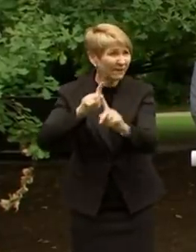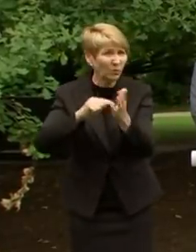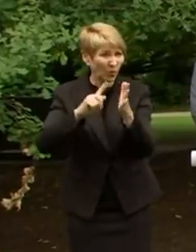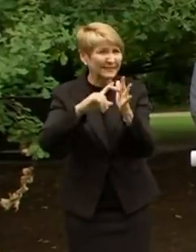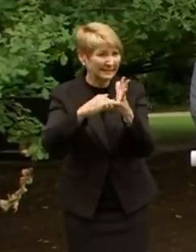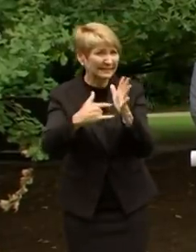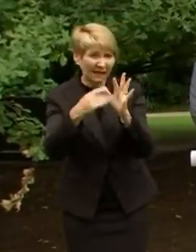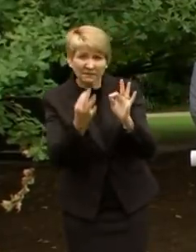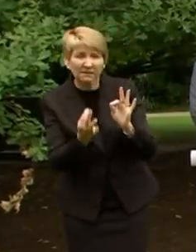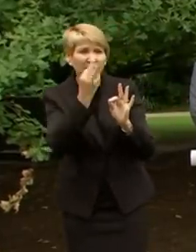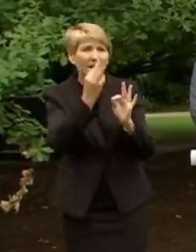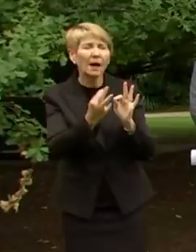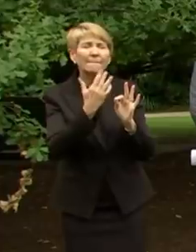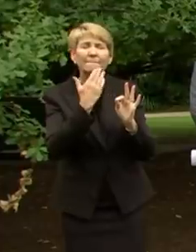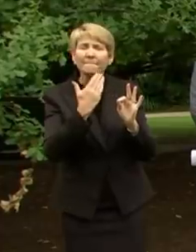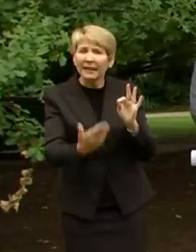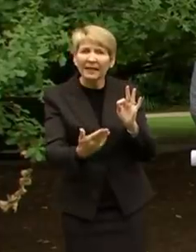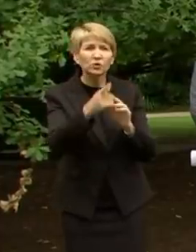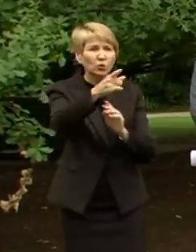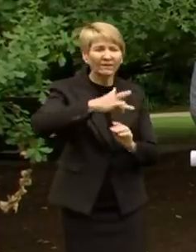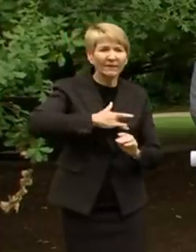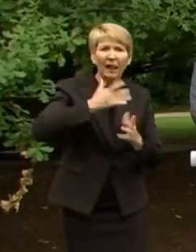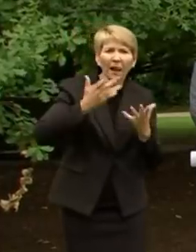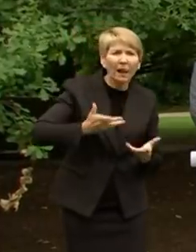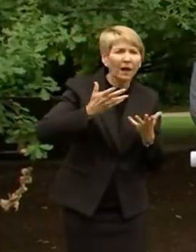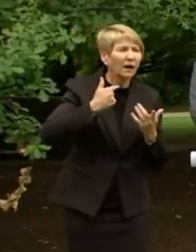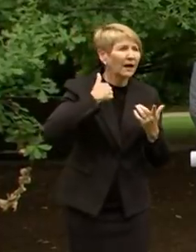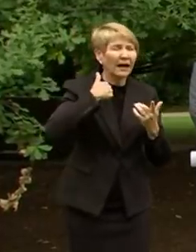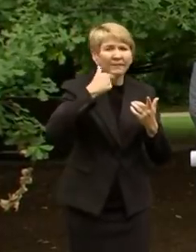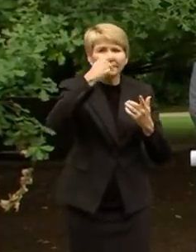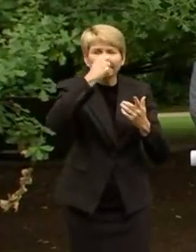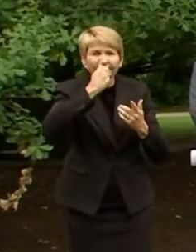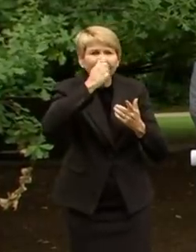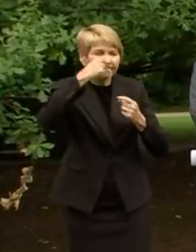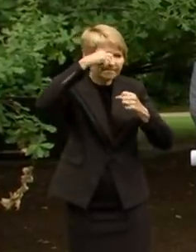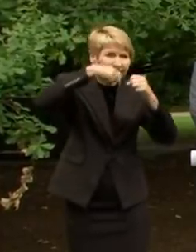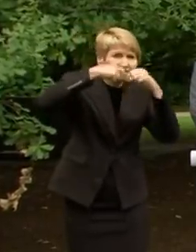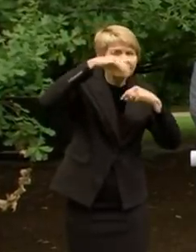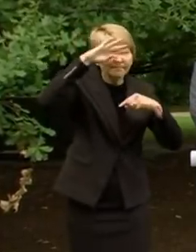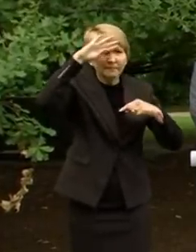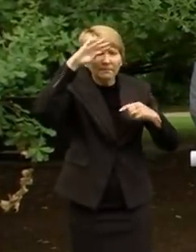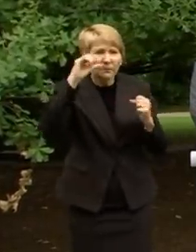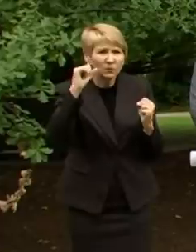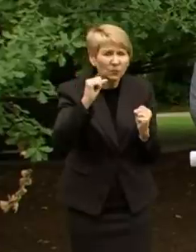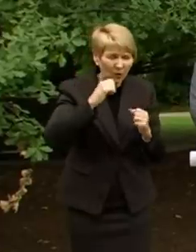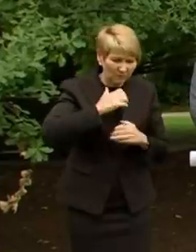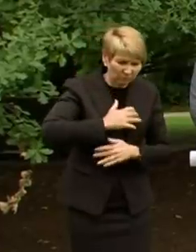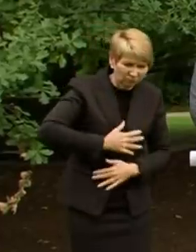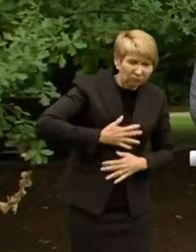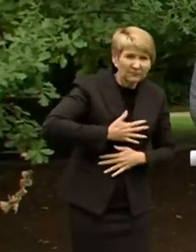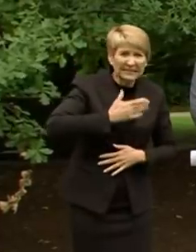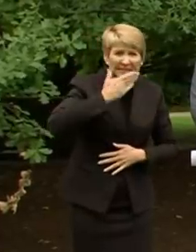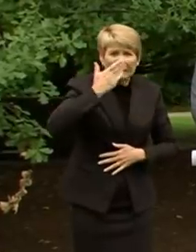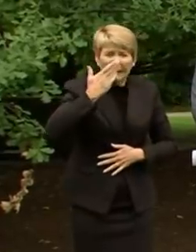important thing. Any symptoms whatsoever, get tested and do it as fast as you can. We'll get your results to you in 24 hours and you all have played such an